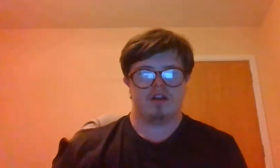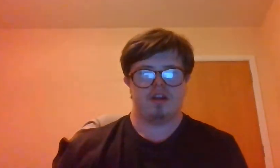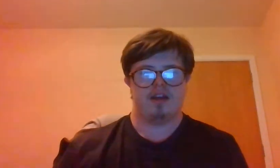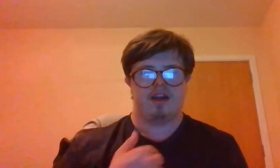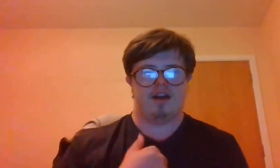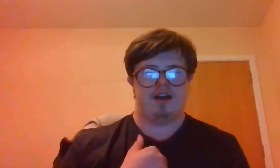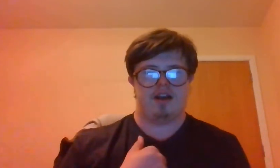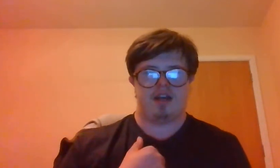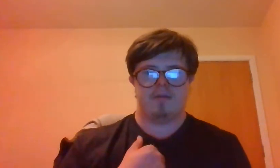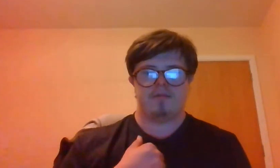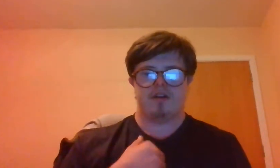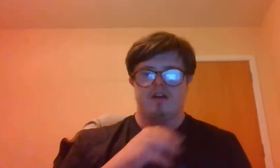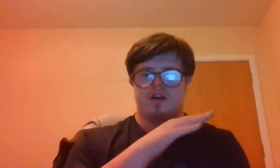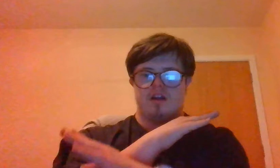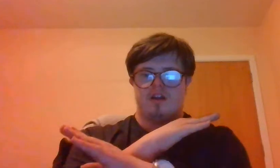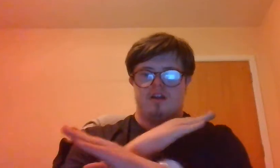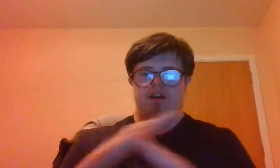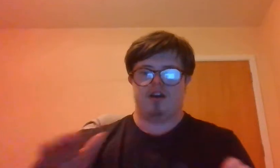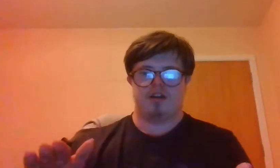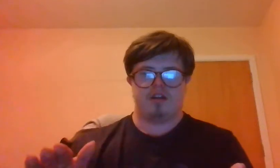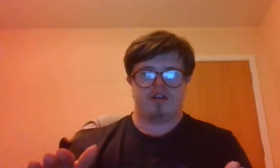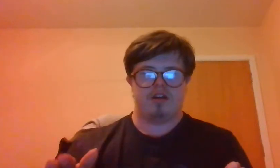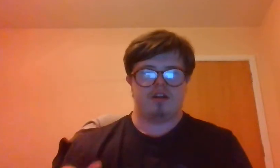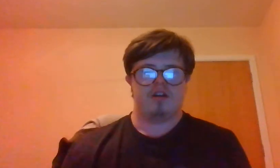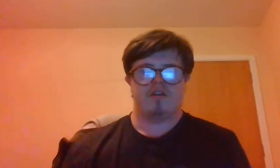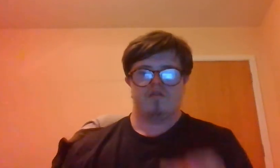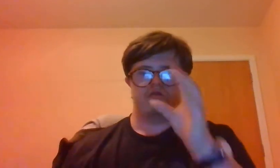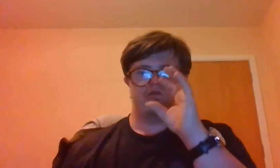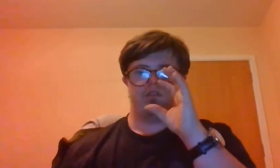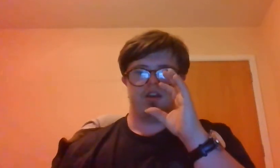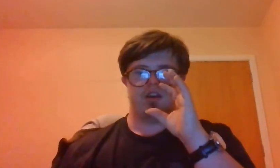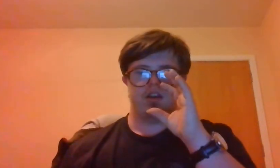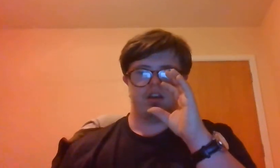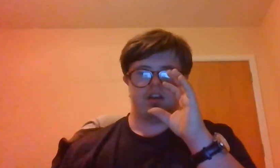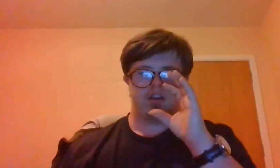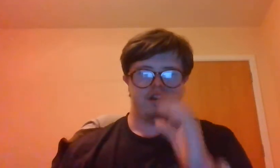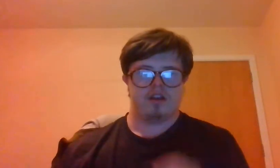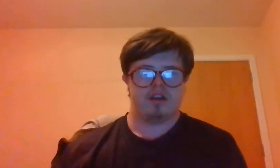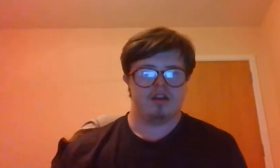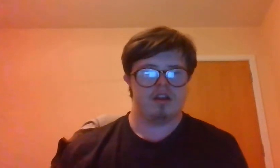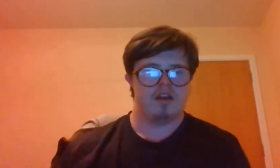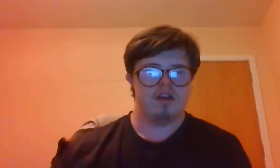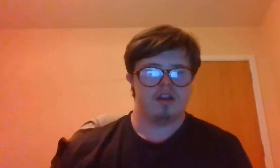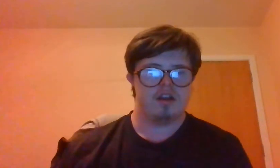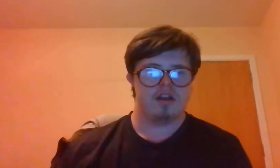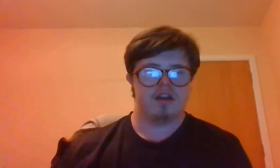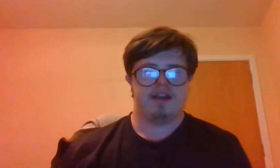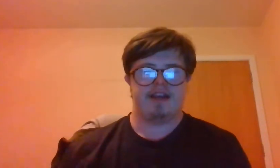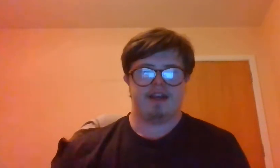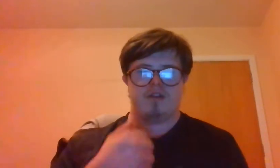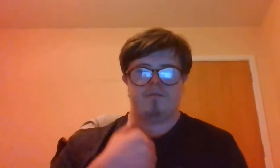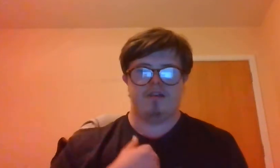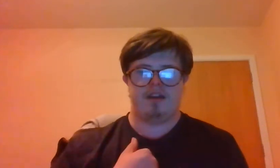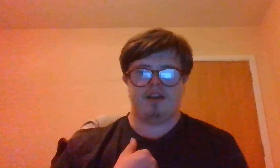I'm not drinking. Gets me